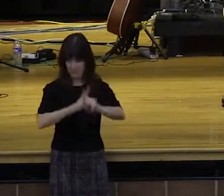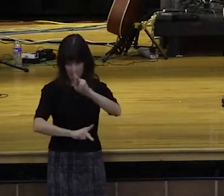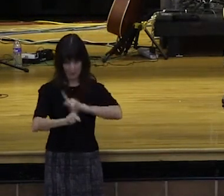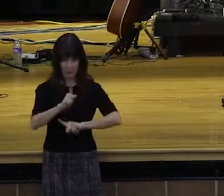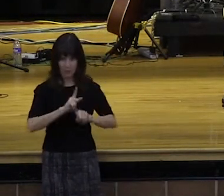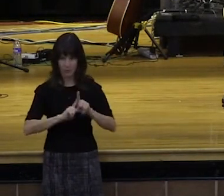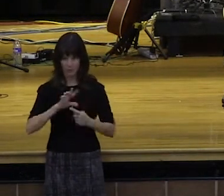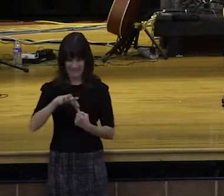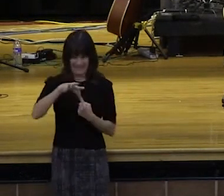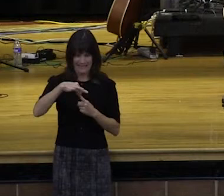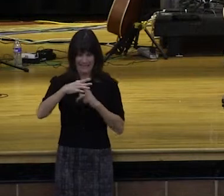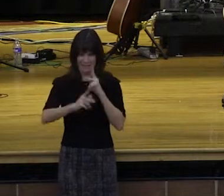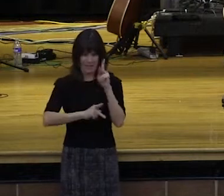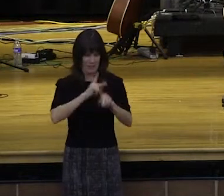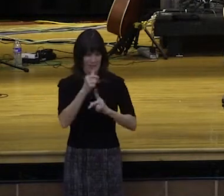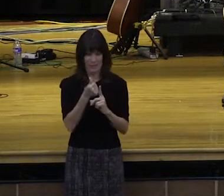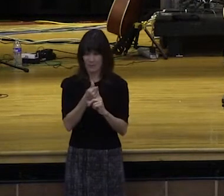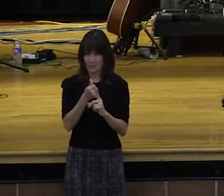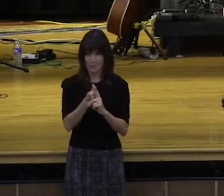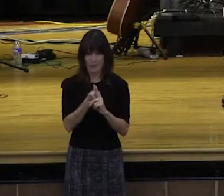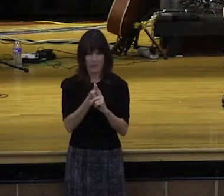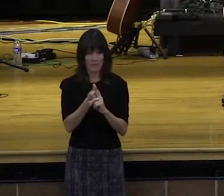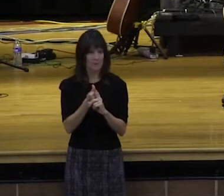of the household of faith.